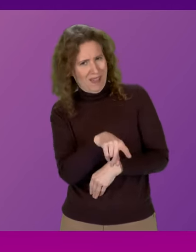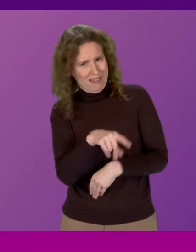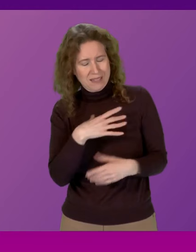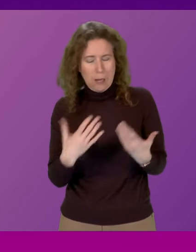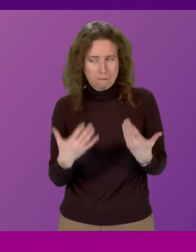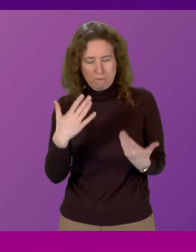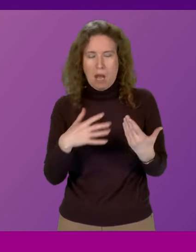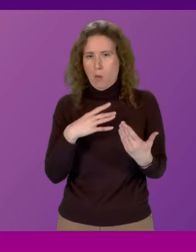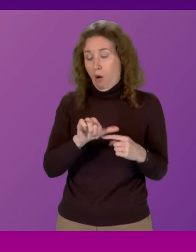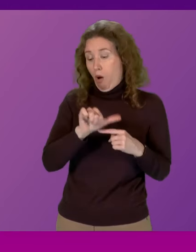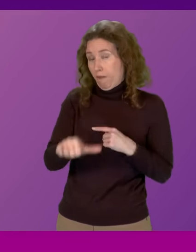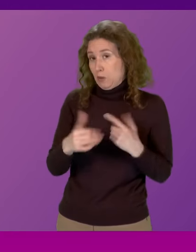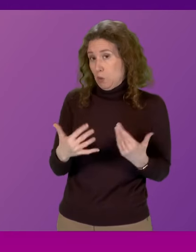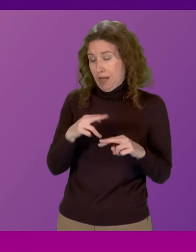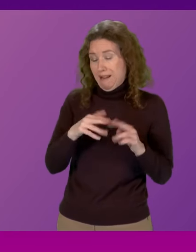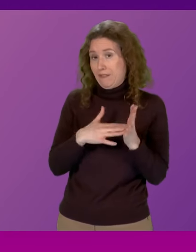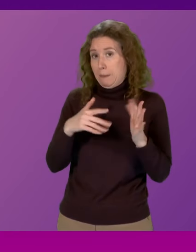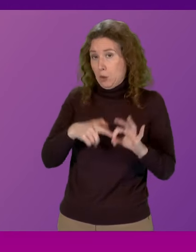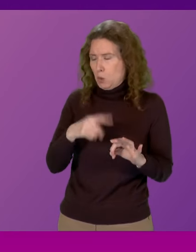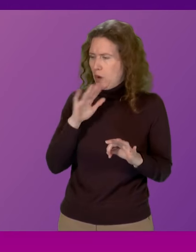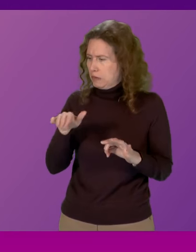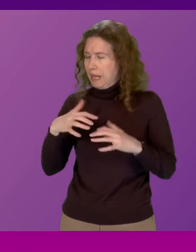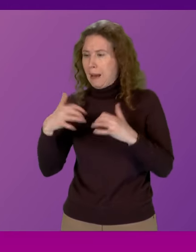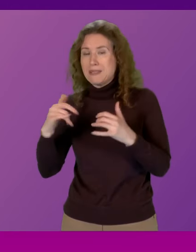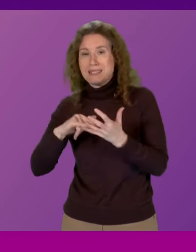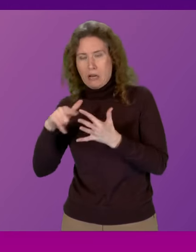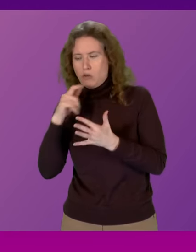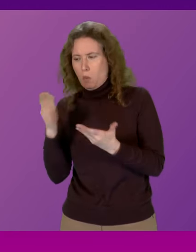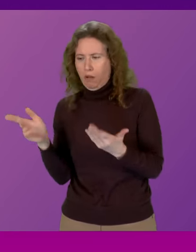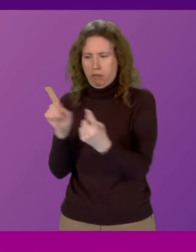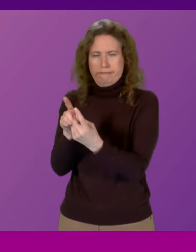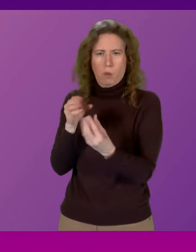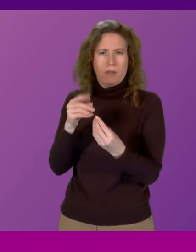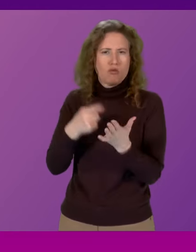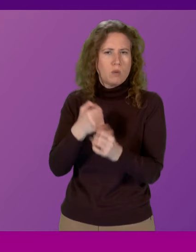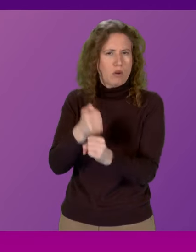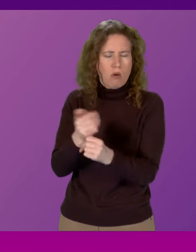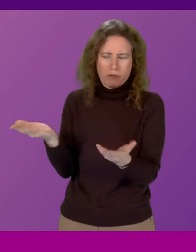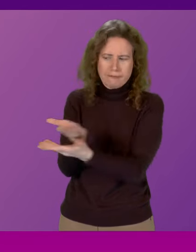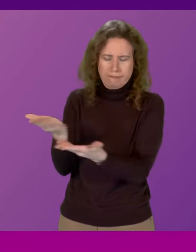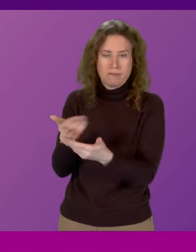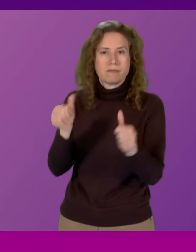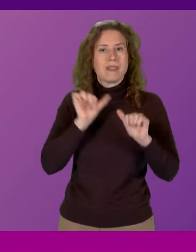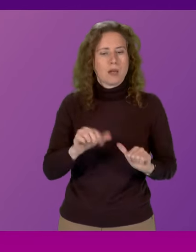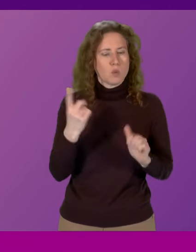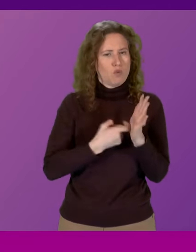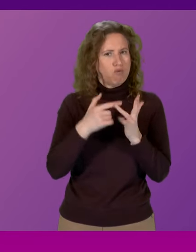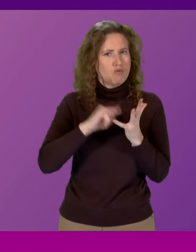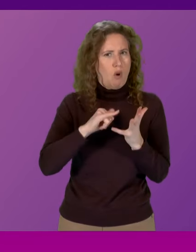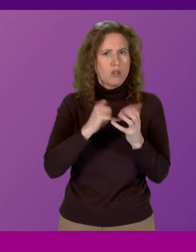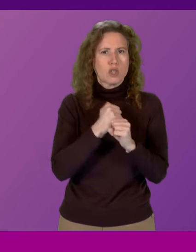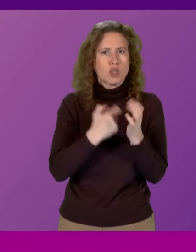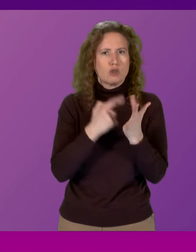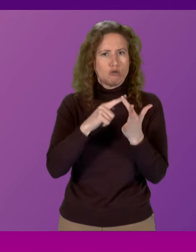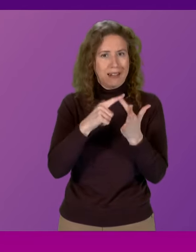post-FMQs that the Cabinet Secretary engages with Rhoda Grant directly Ross Greer Thank you